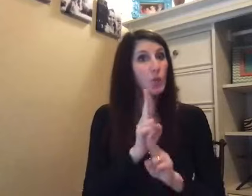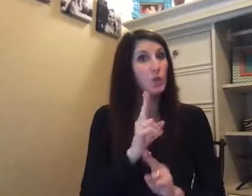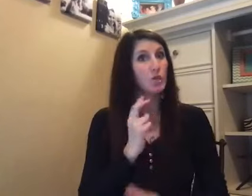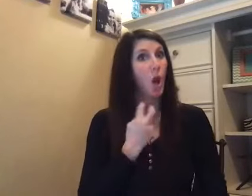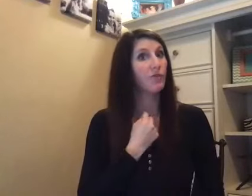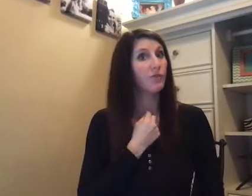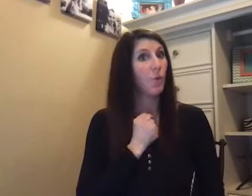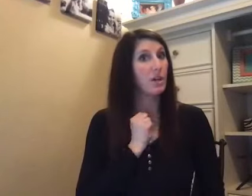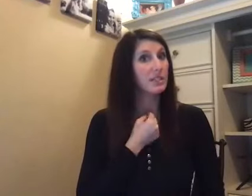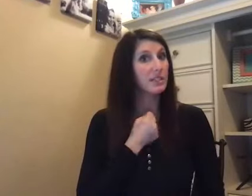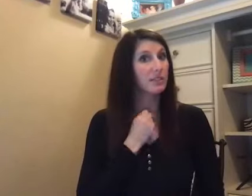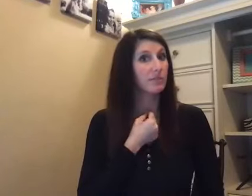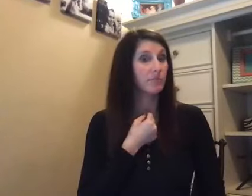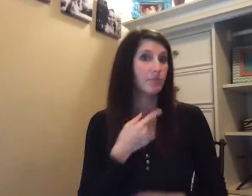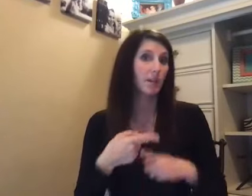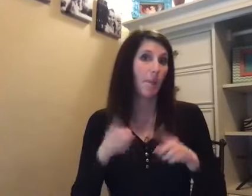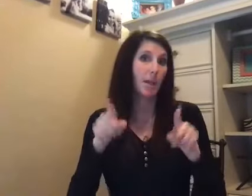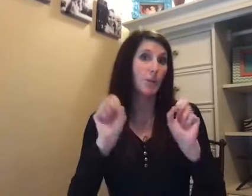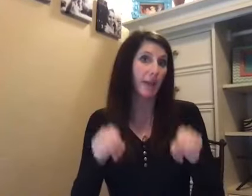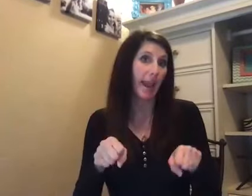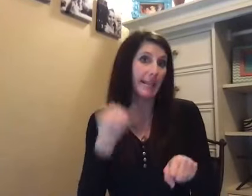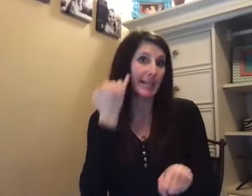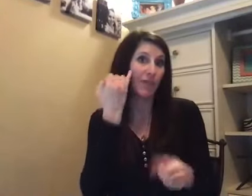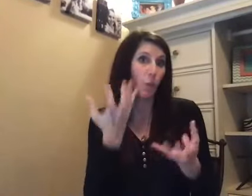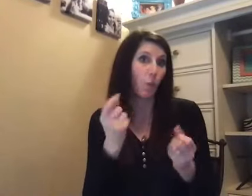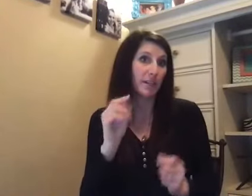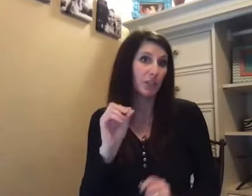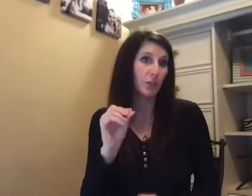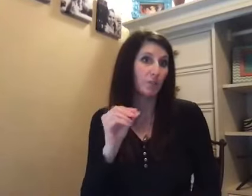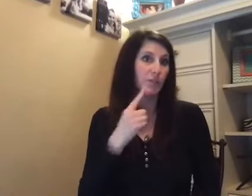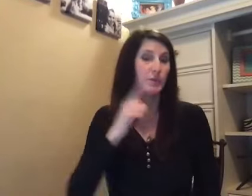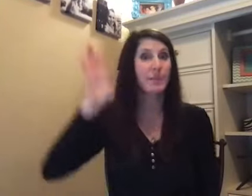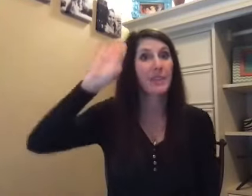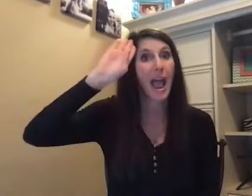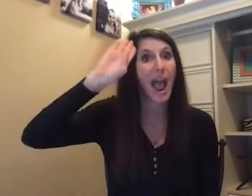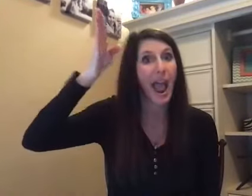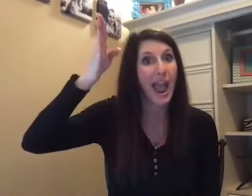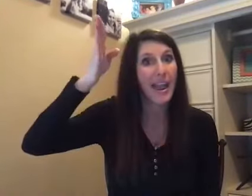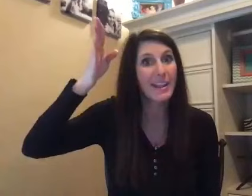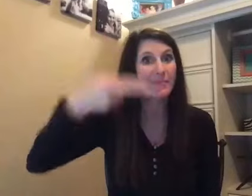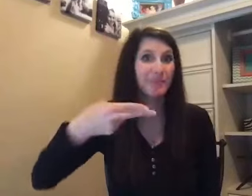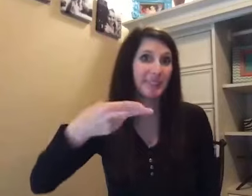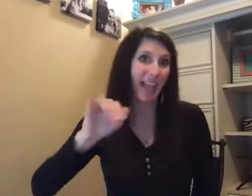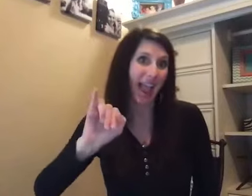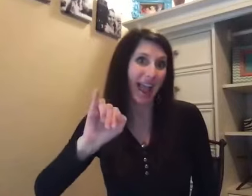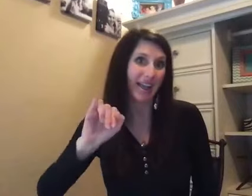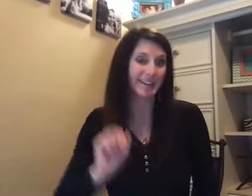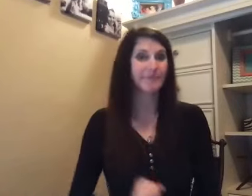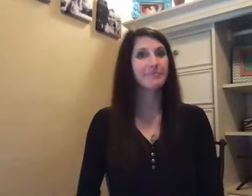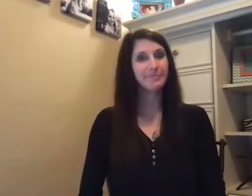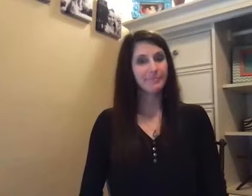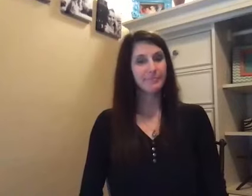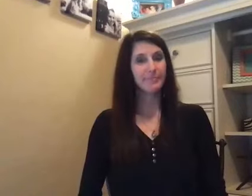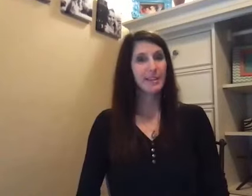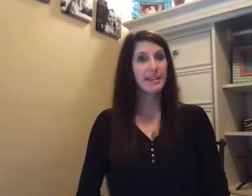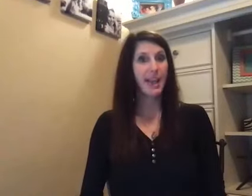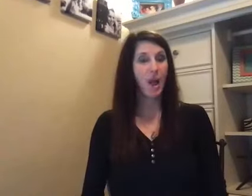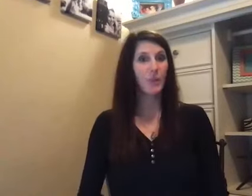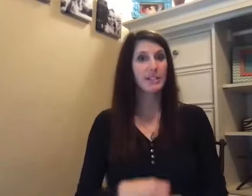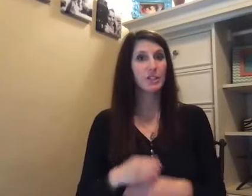use our thoughts. But you can if you want to. Hi. Hi. Now let's